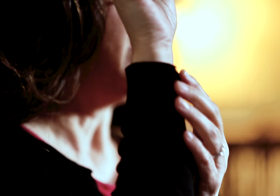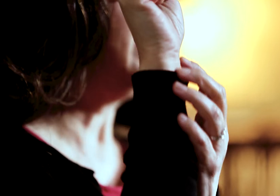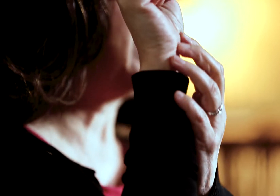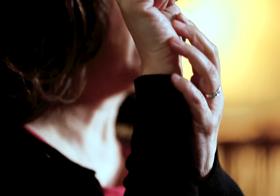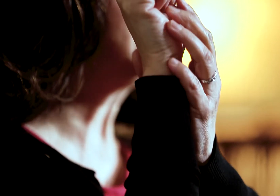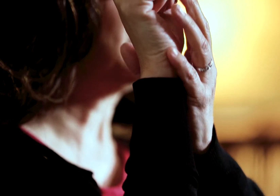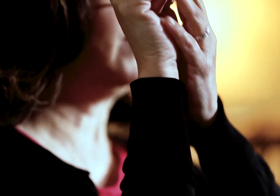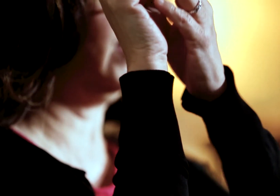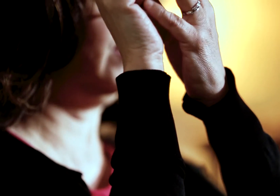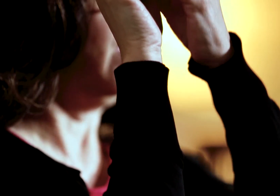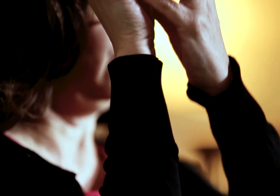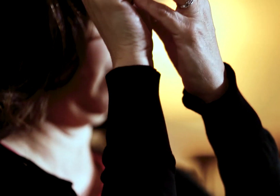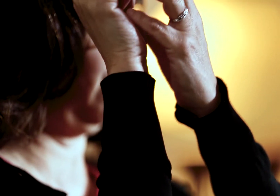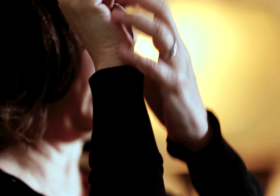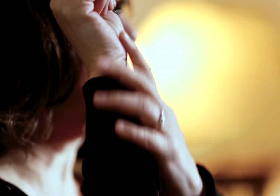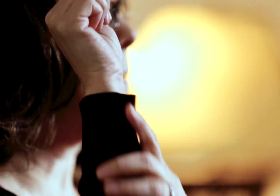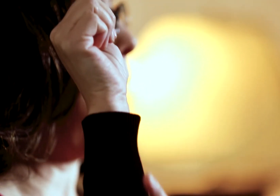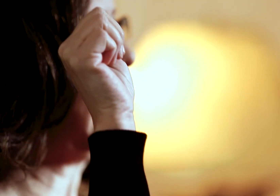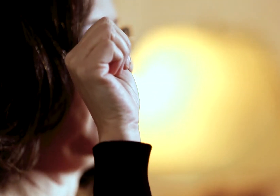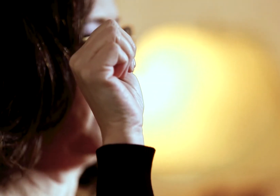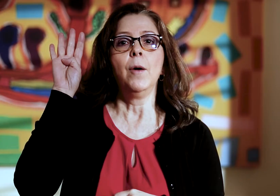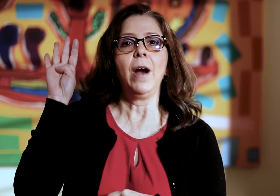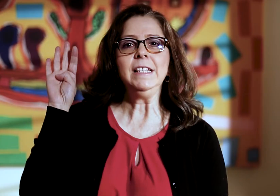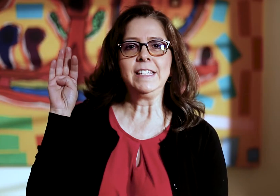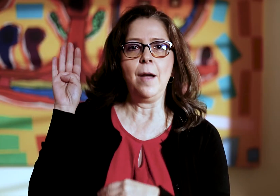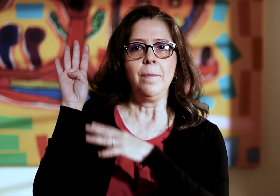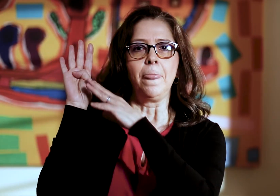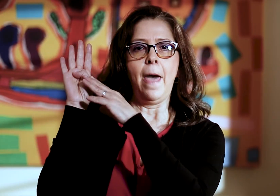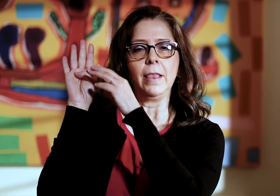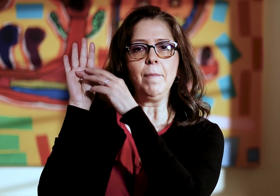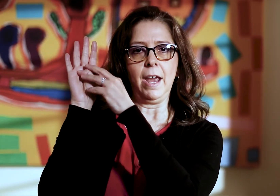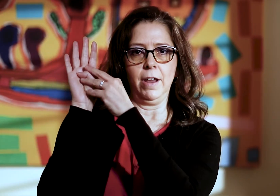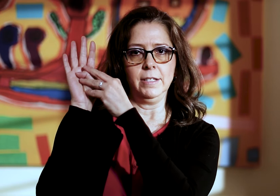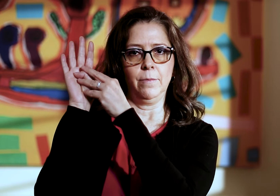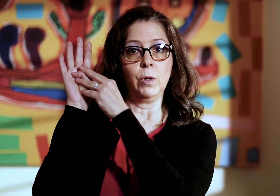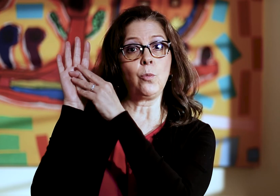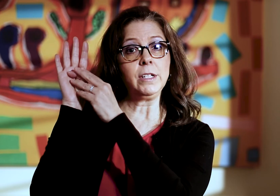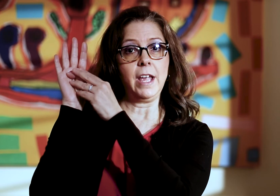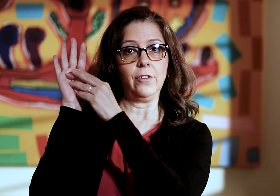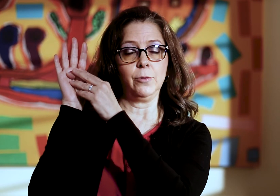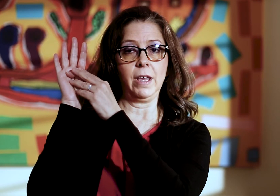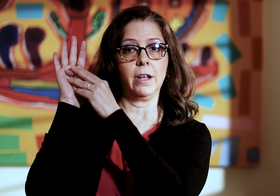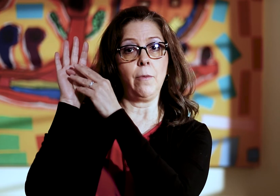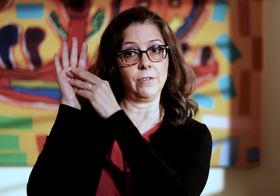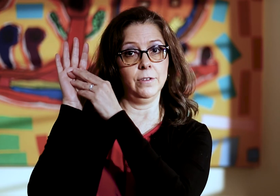It carries messages from the brain to the body. The brain stem and the limbic areas, which work together to regulate arousal,